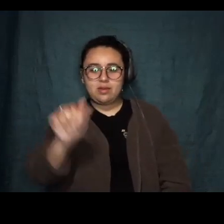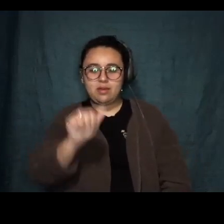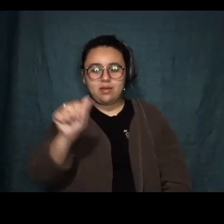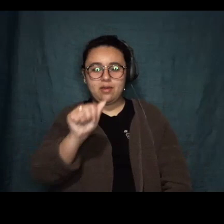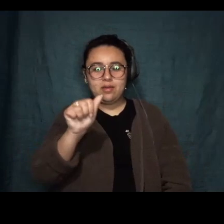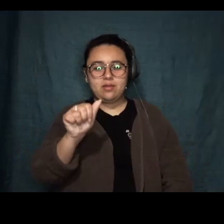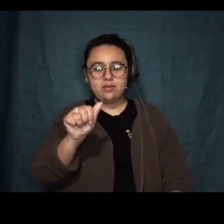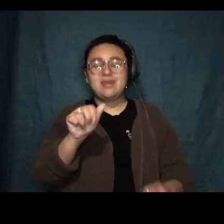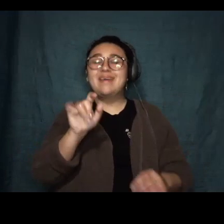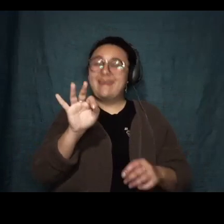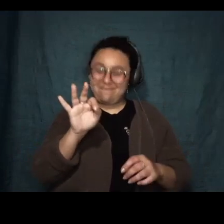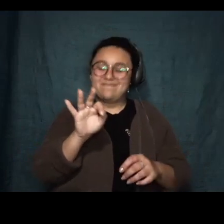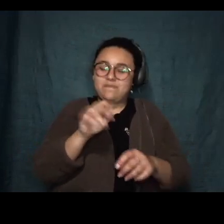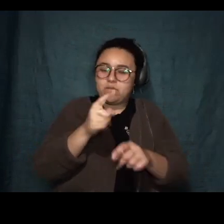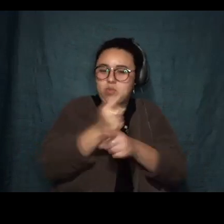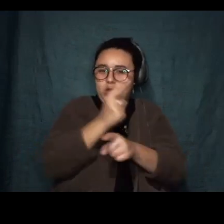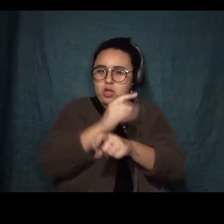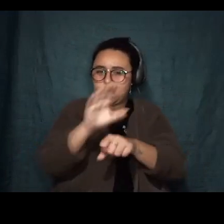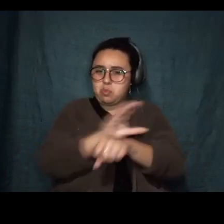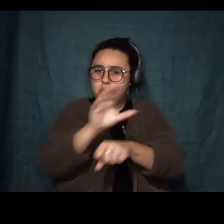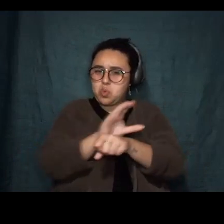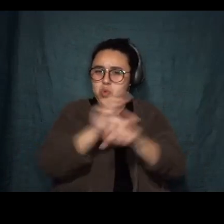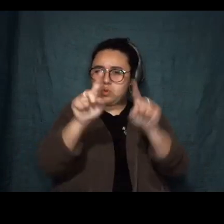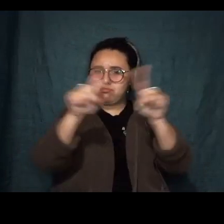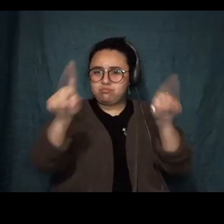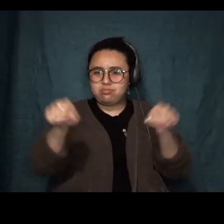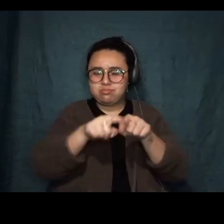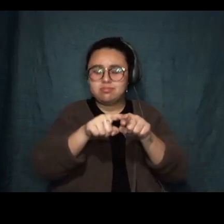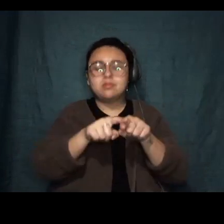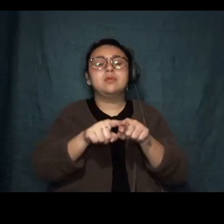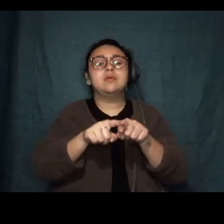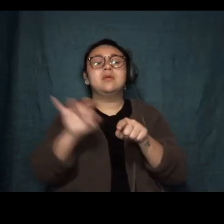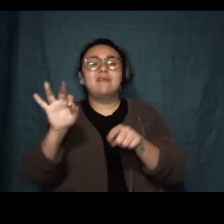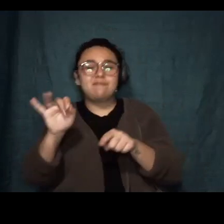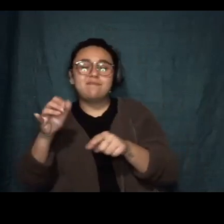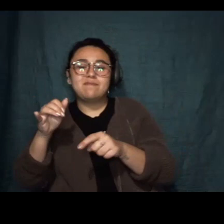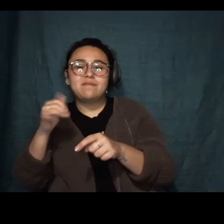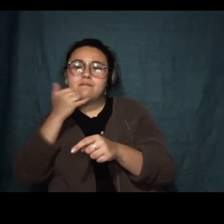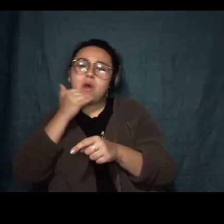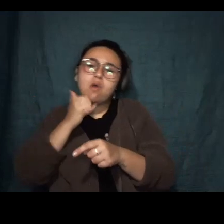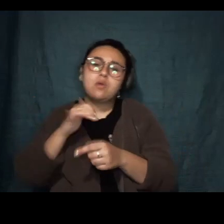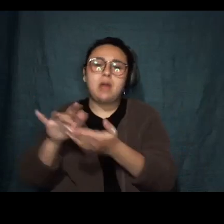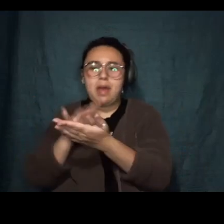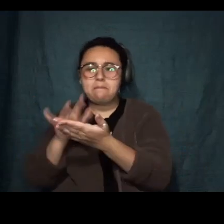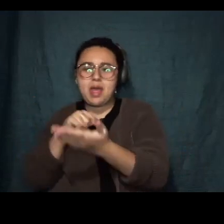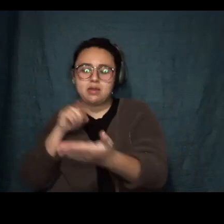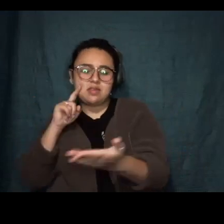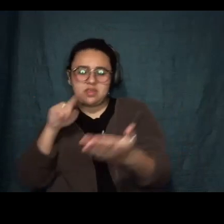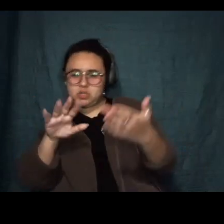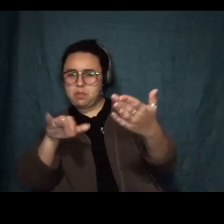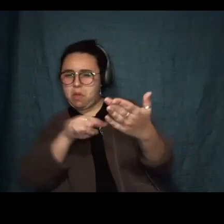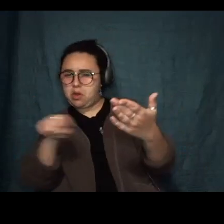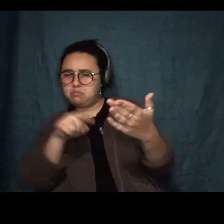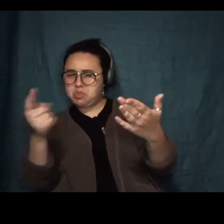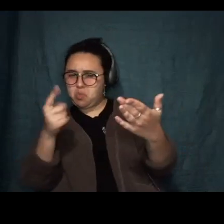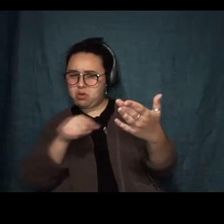top corner of your screen if you're on a mobile device, but it says Q&A. Click there, put your question in, and we'll get to it when we